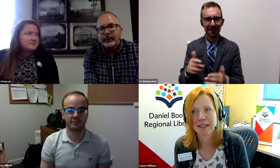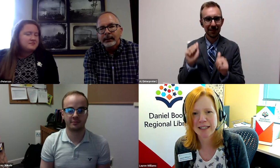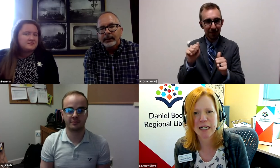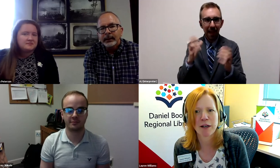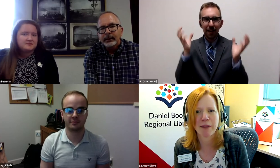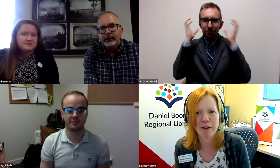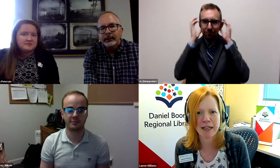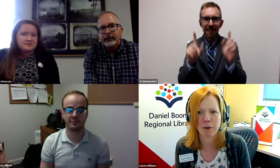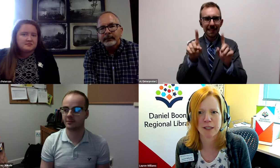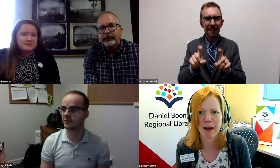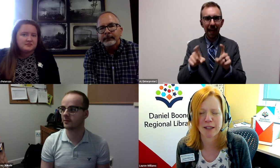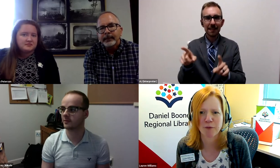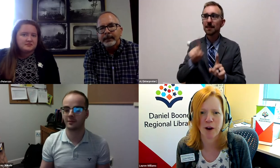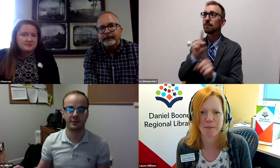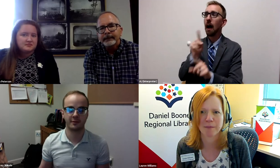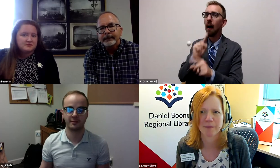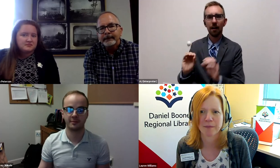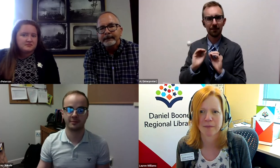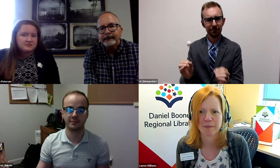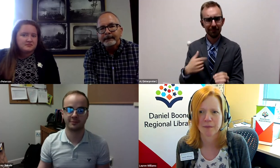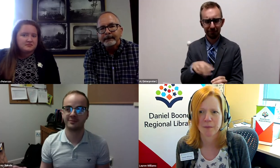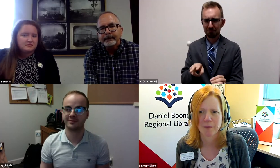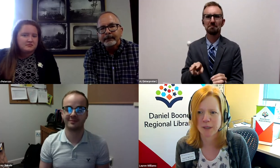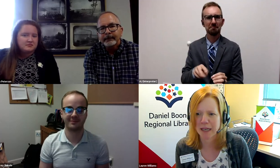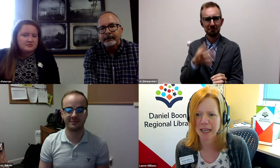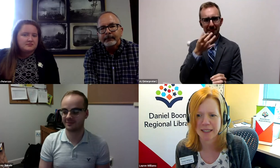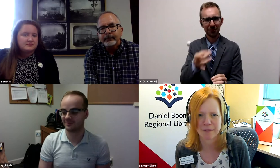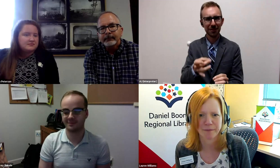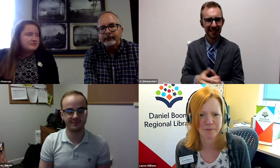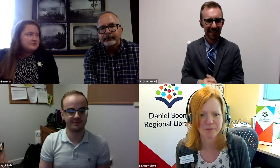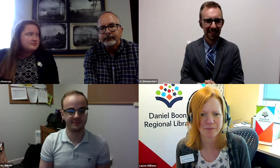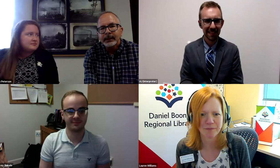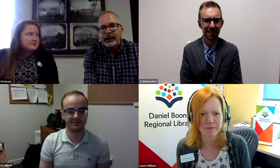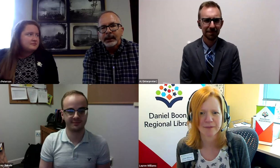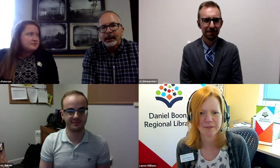test hearing without needing a response from the person being tested.